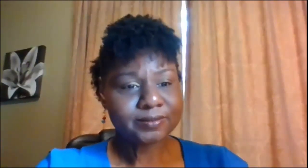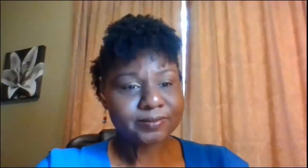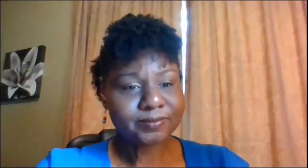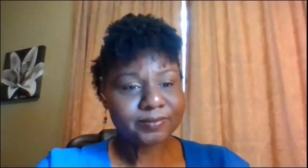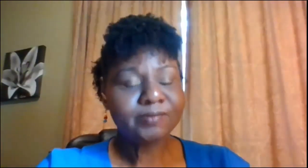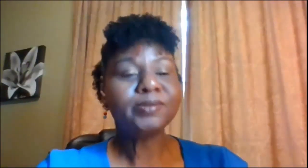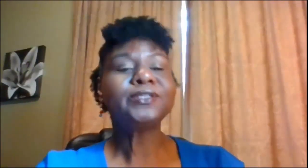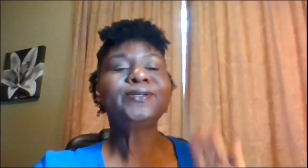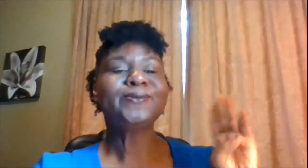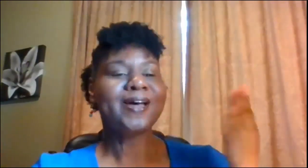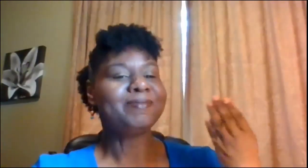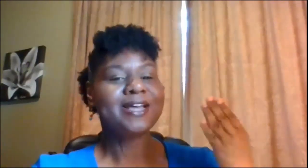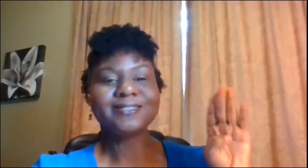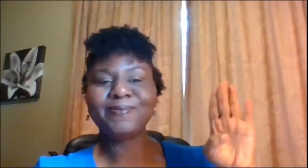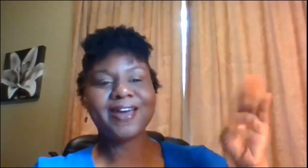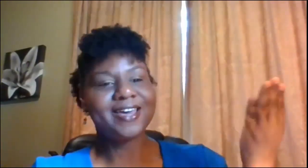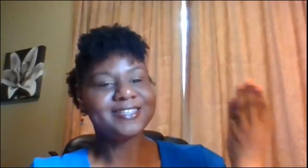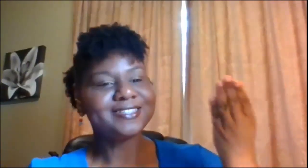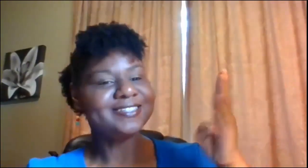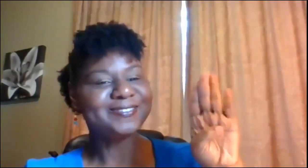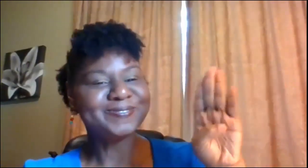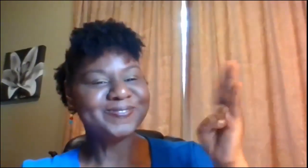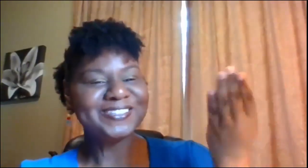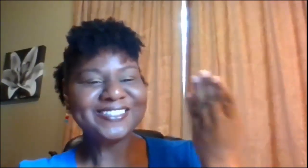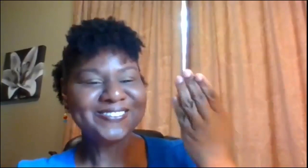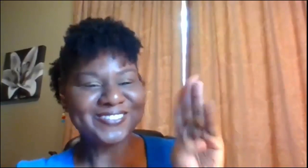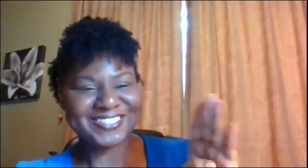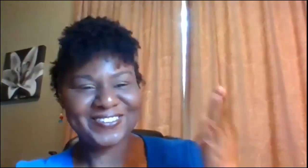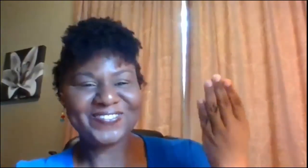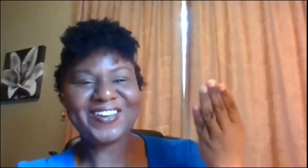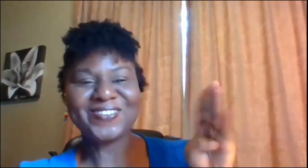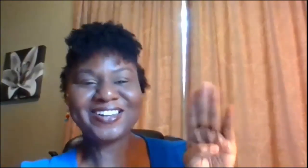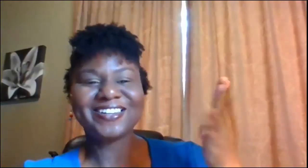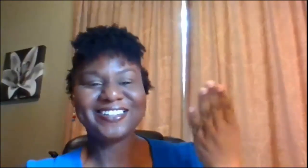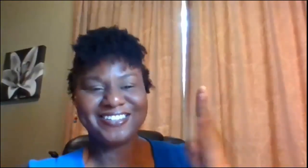blue I'm not surprised blue is her favorite color